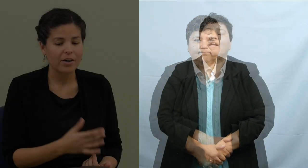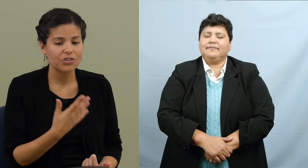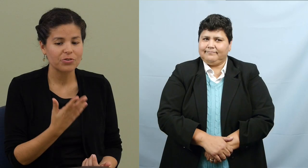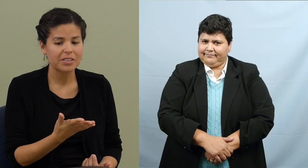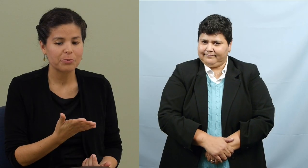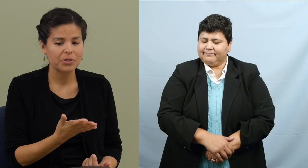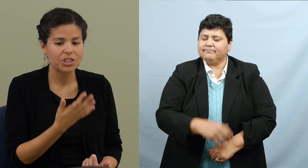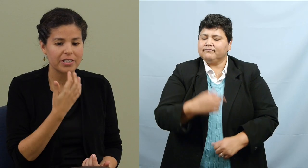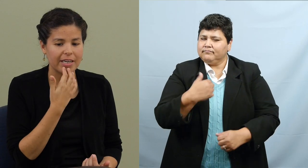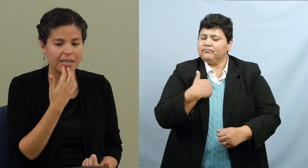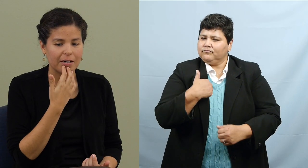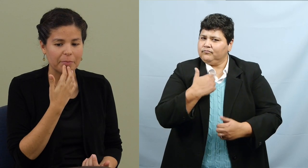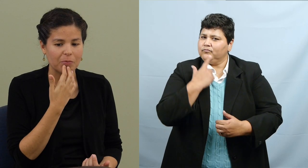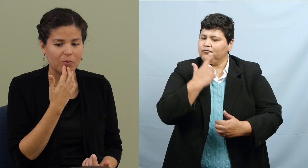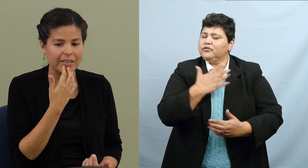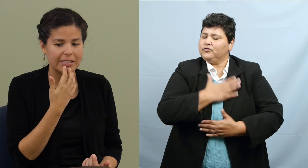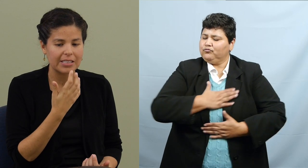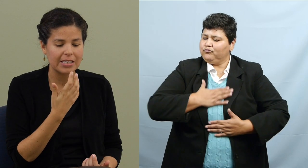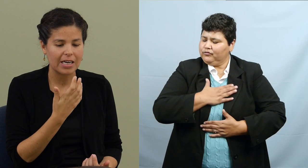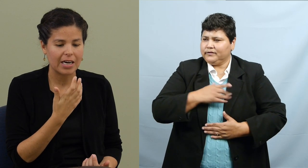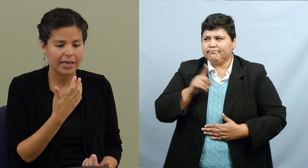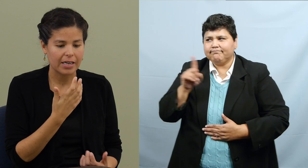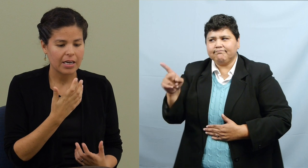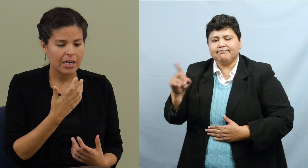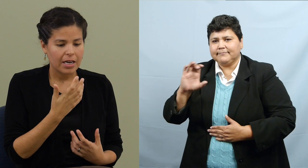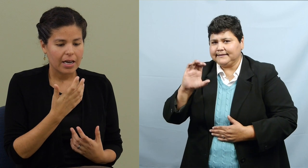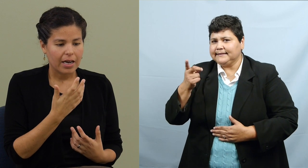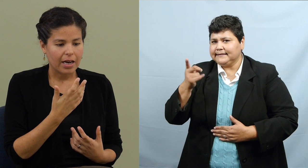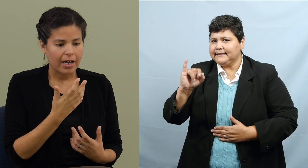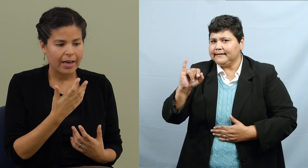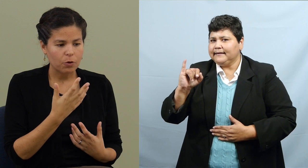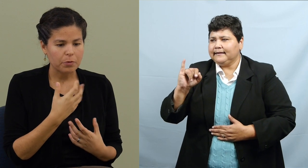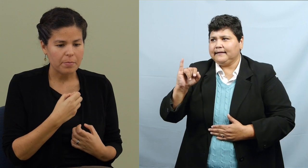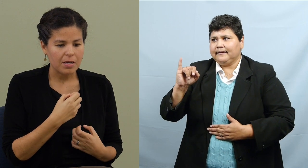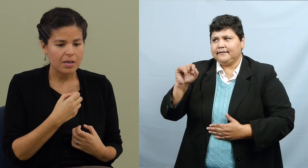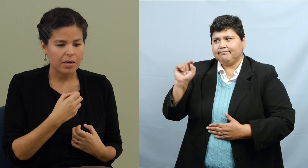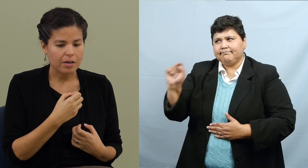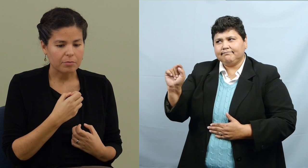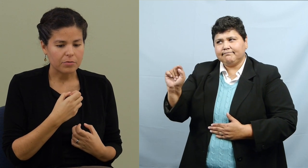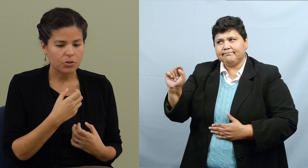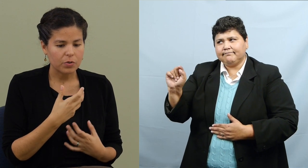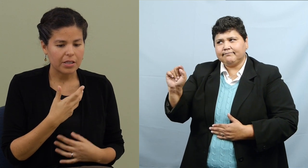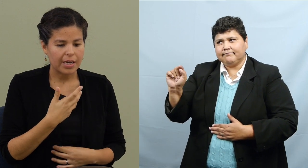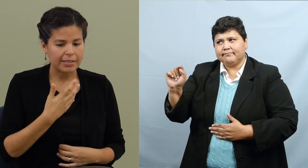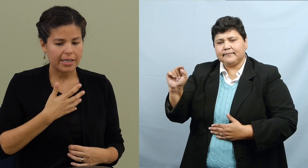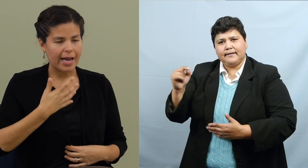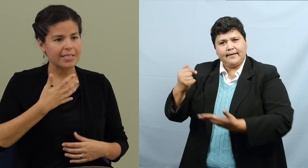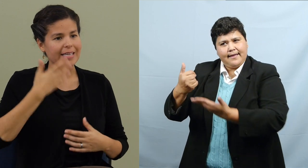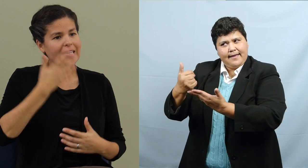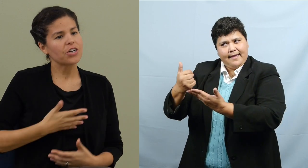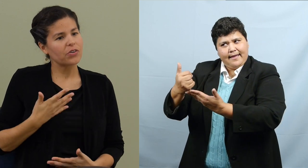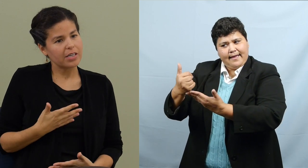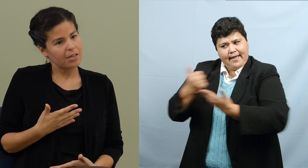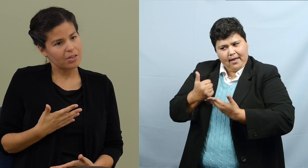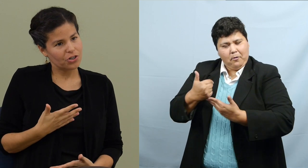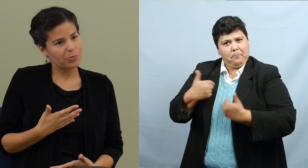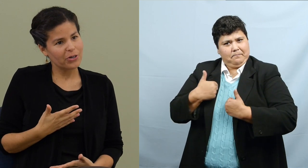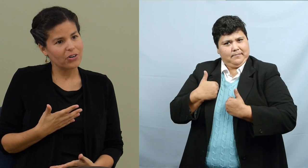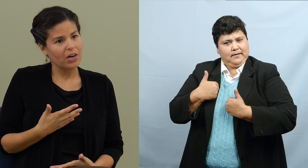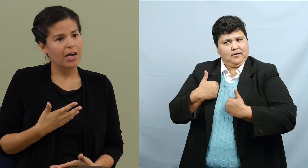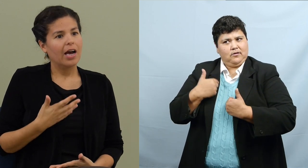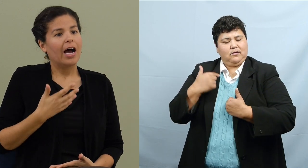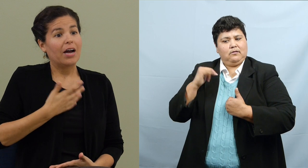Oh, I also did appreciate, um, when the CDI helped me, um, to realize that as the hearing